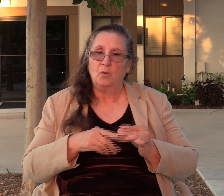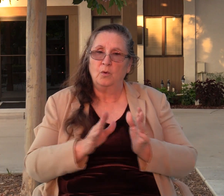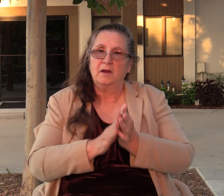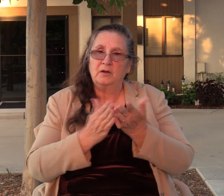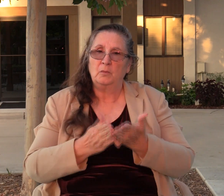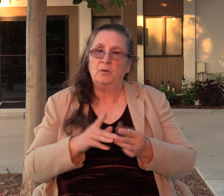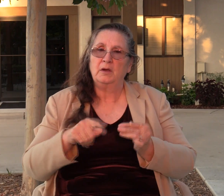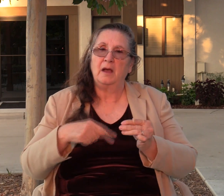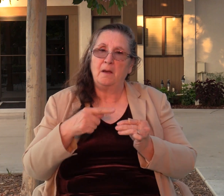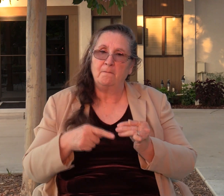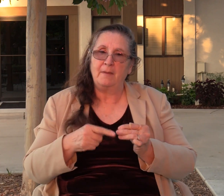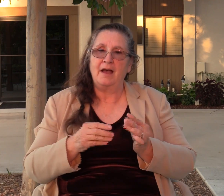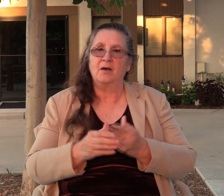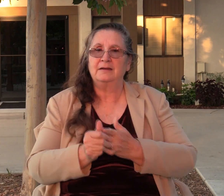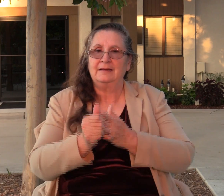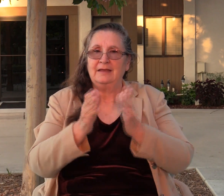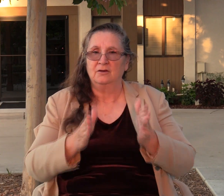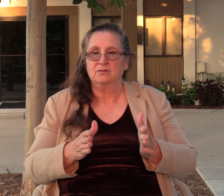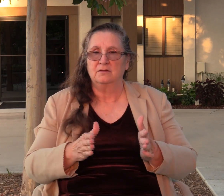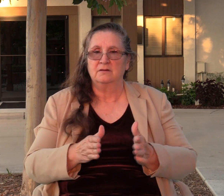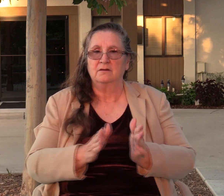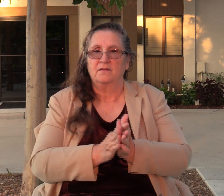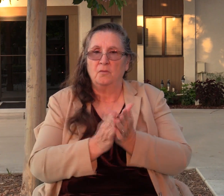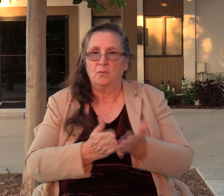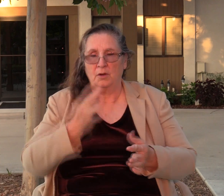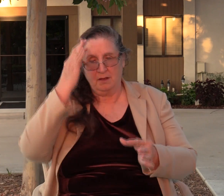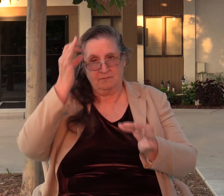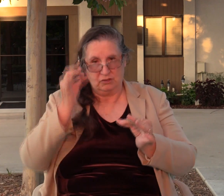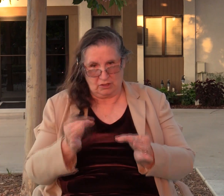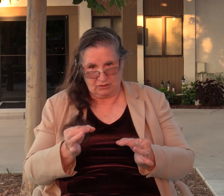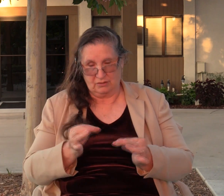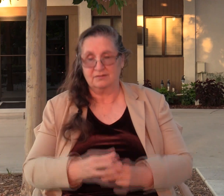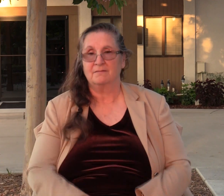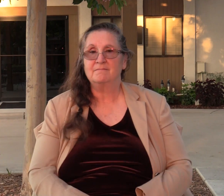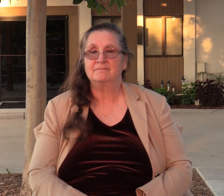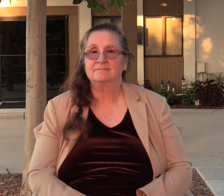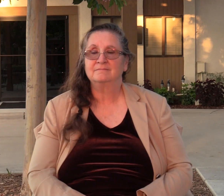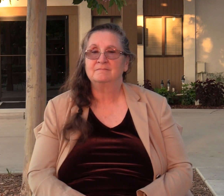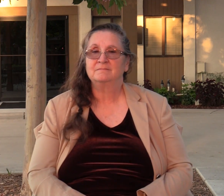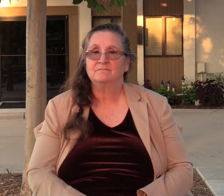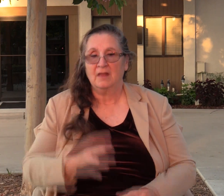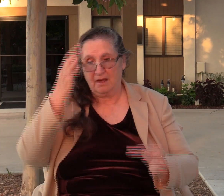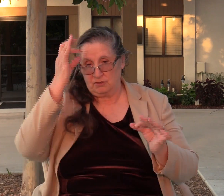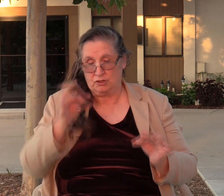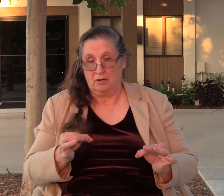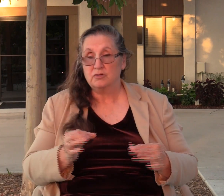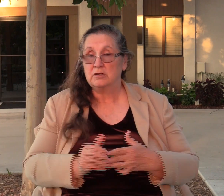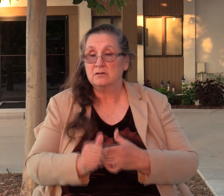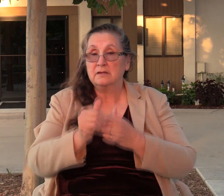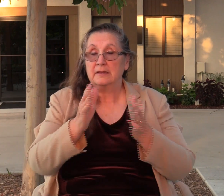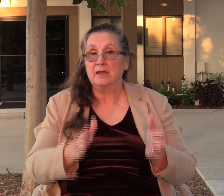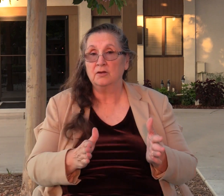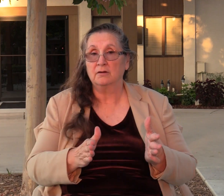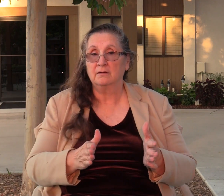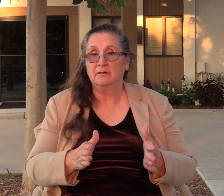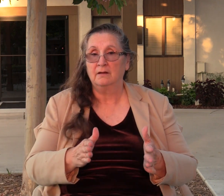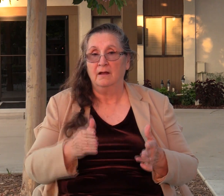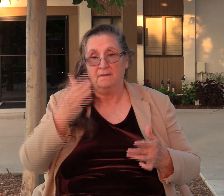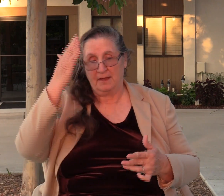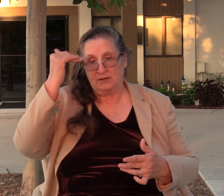The book of Judges, okay? That's what a judge is. That's why God raised these judges up,